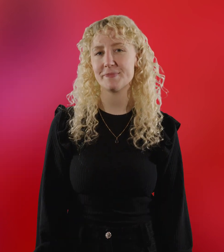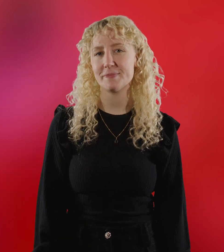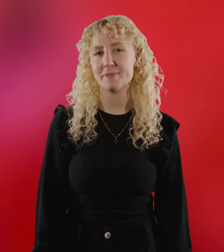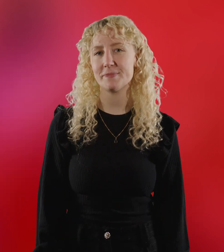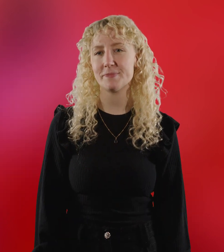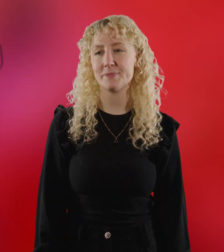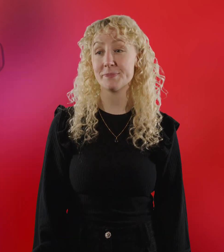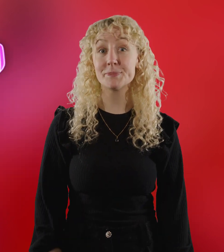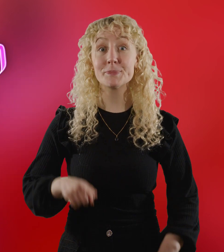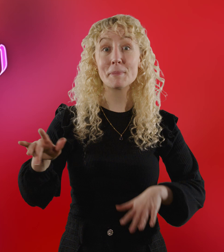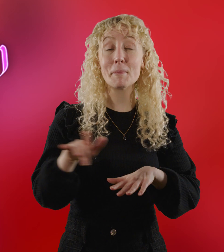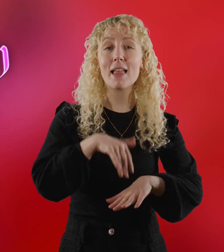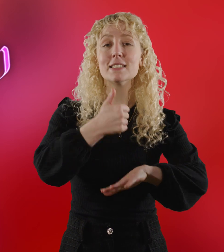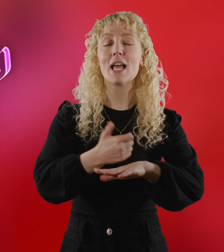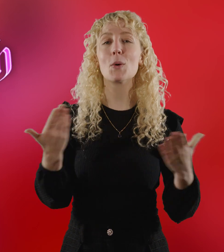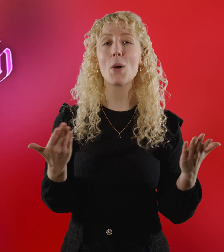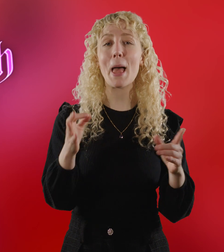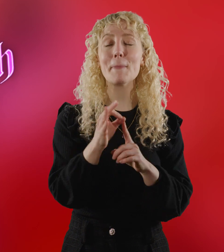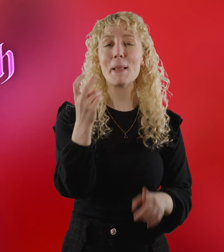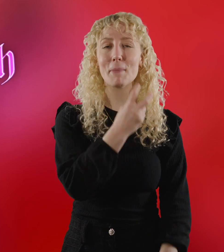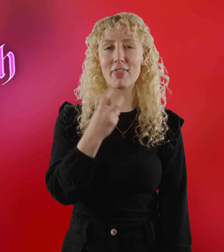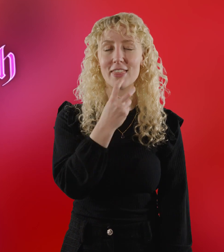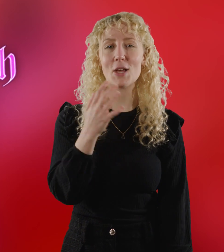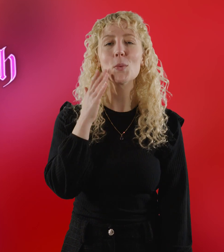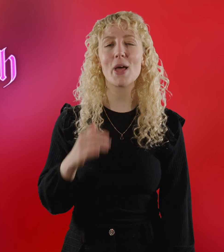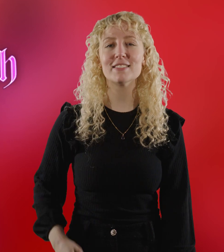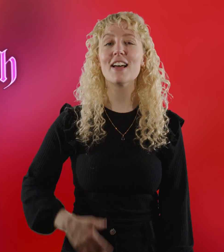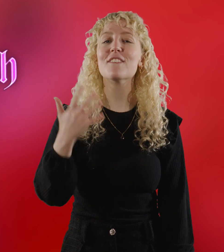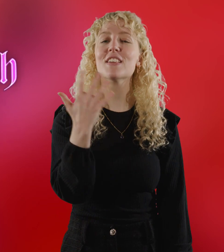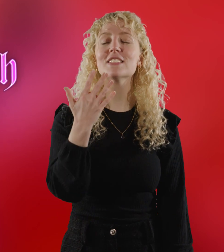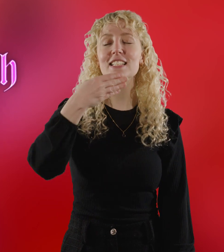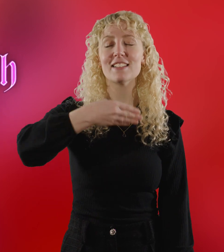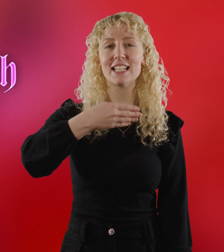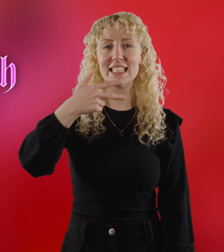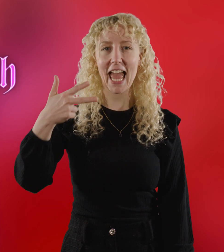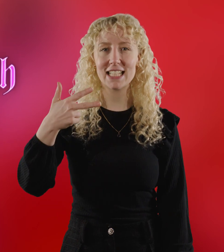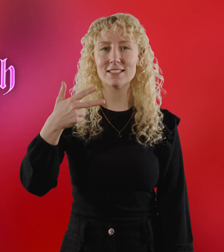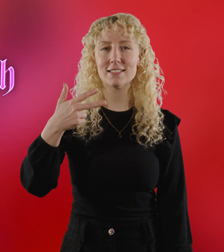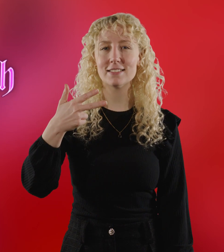We are in Plymouth in 1598 in a pub.